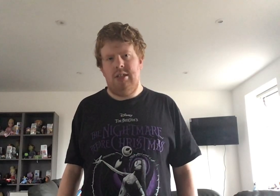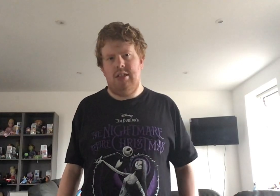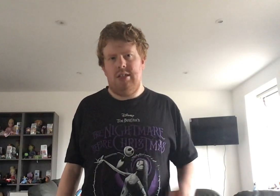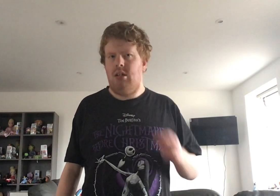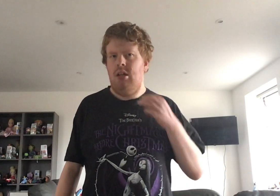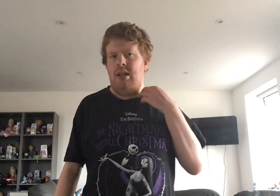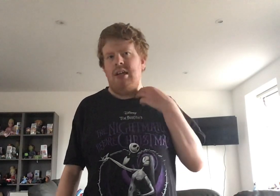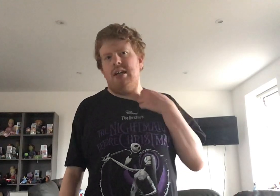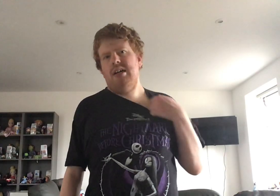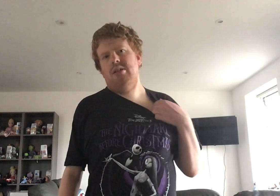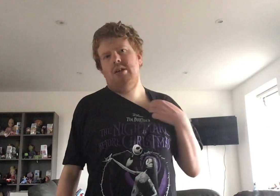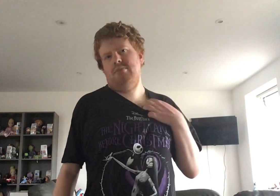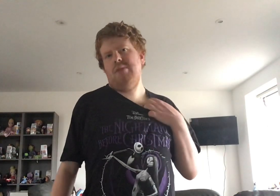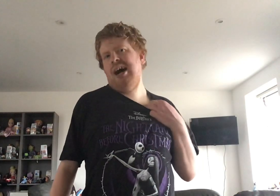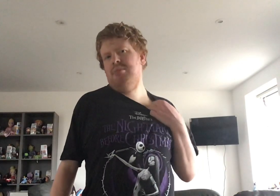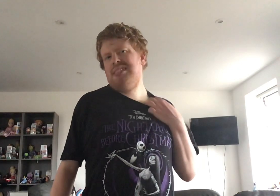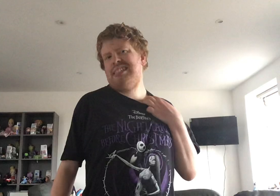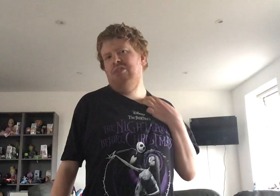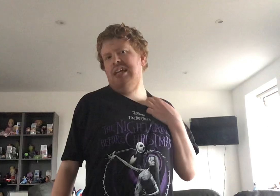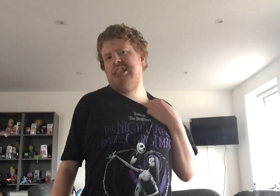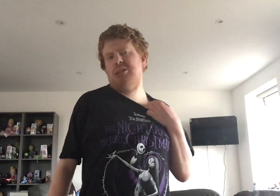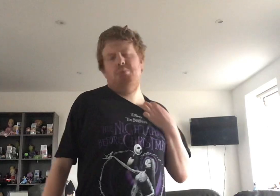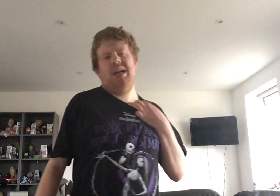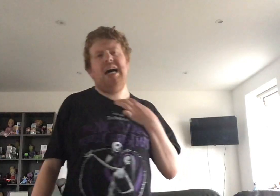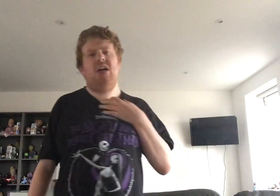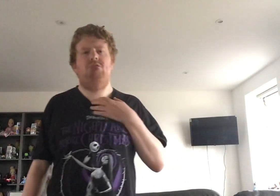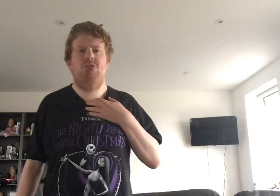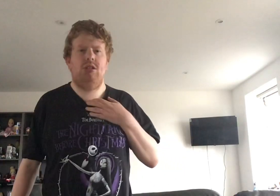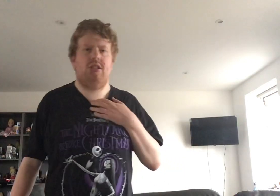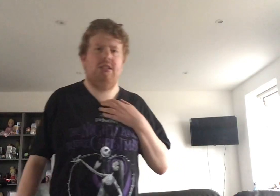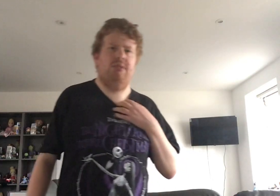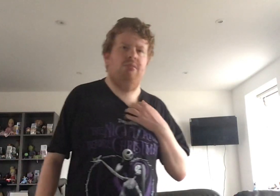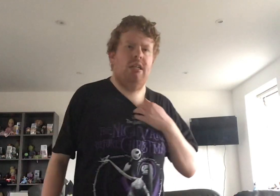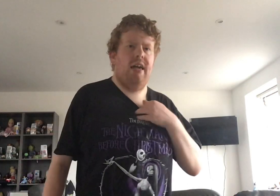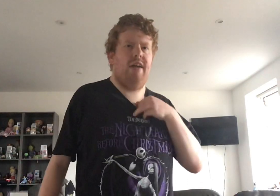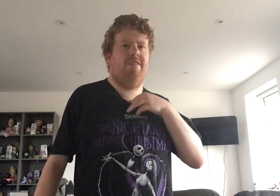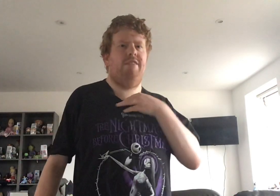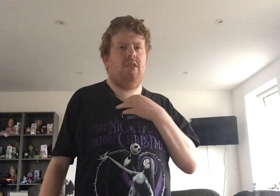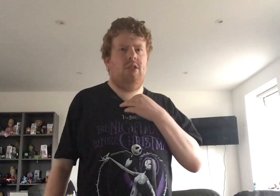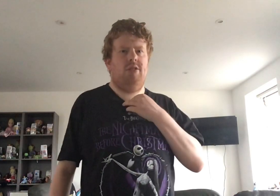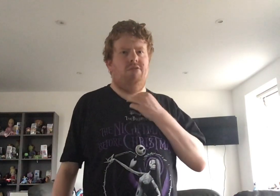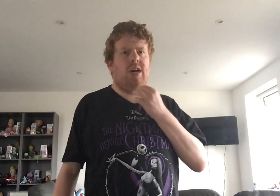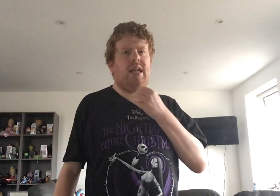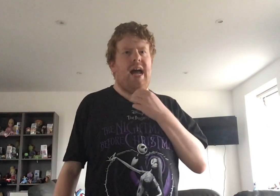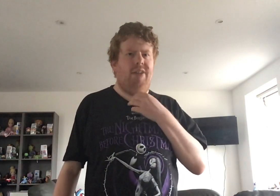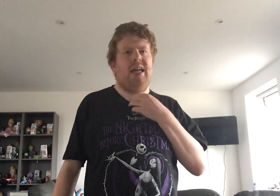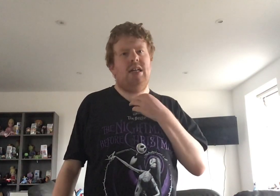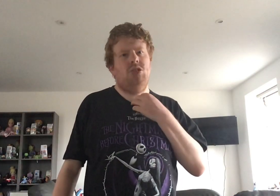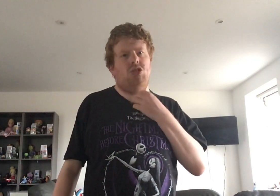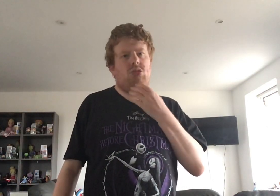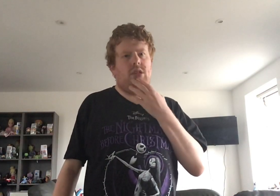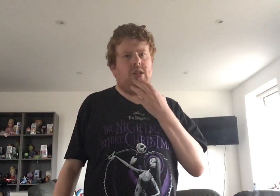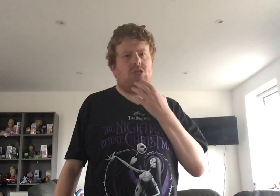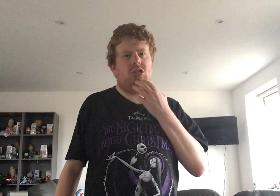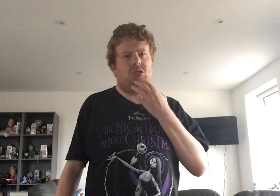yeah. And perhaps Silvius Black would, um, invite Harry and Doodly to,